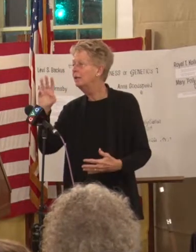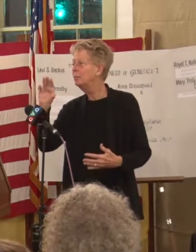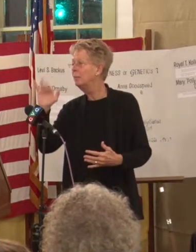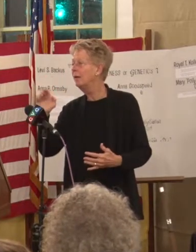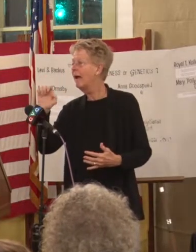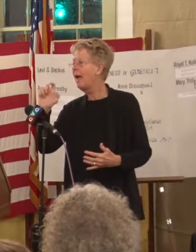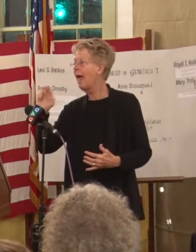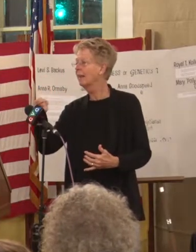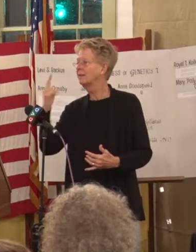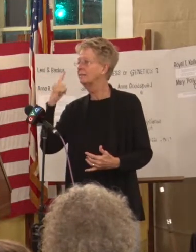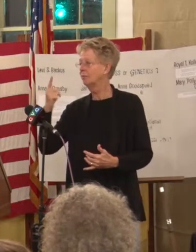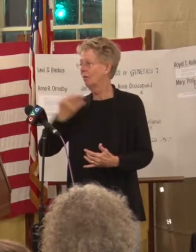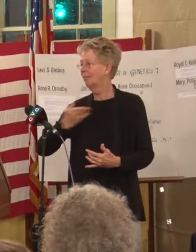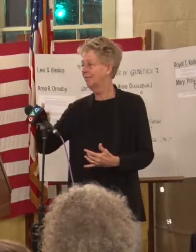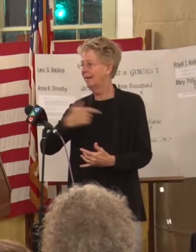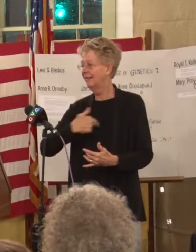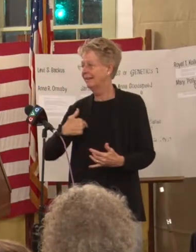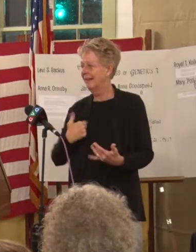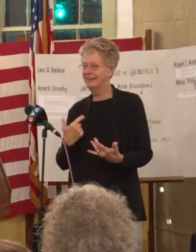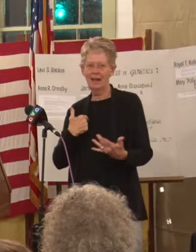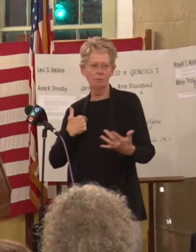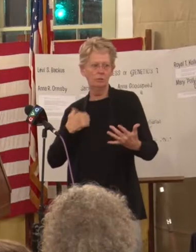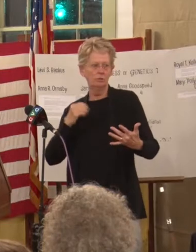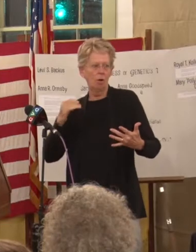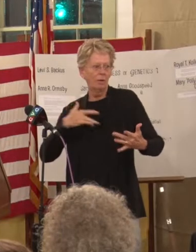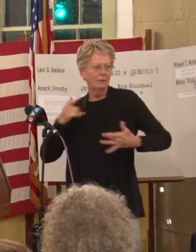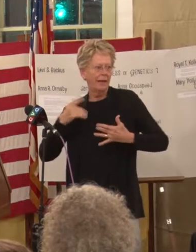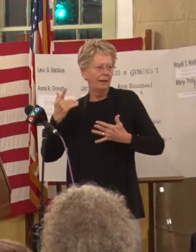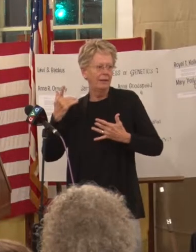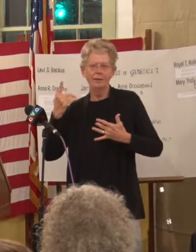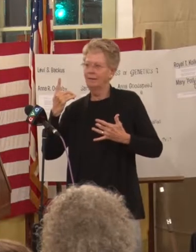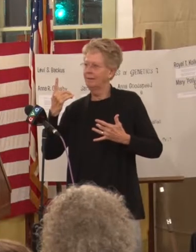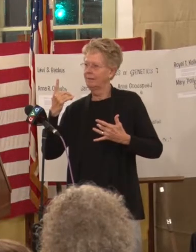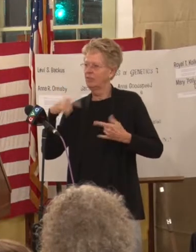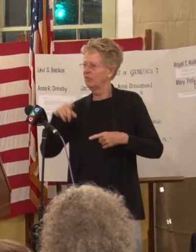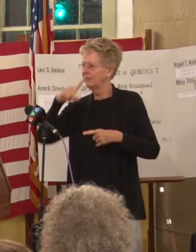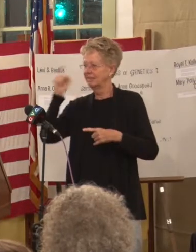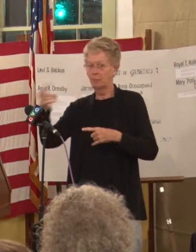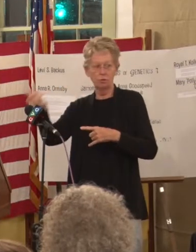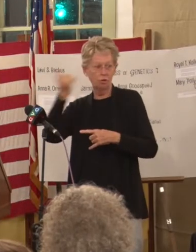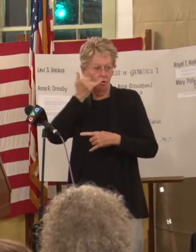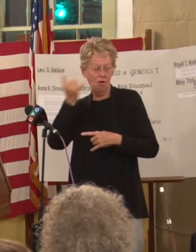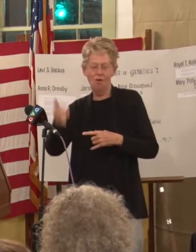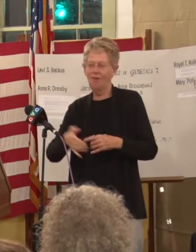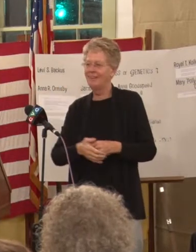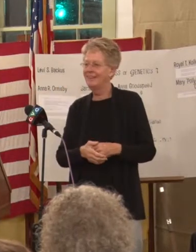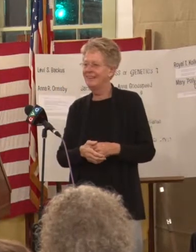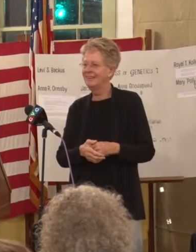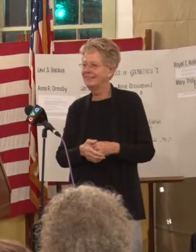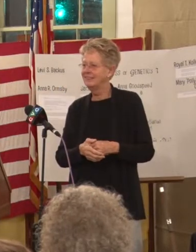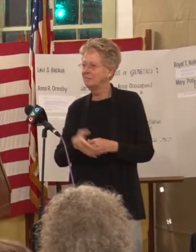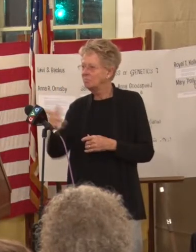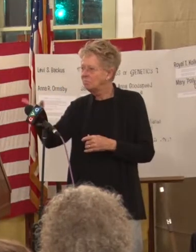asking us here tonight. I was so excited when you called this summer and talked to me about this